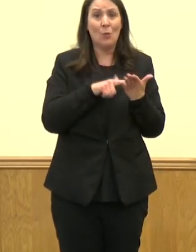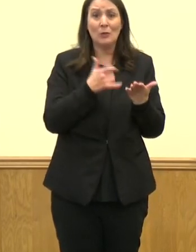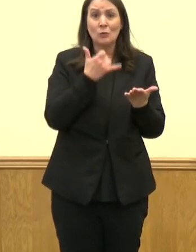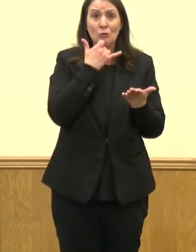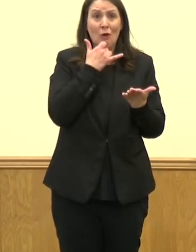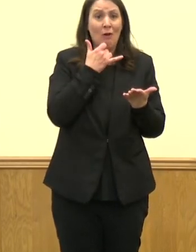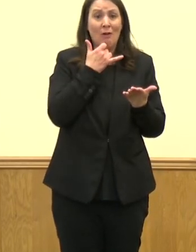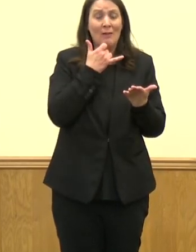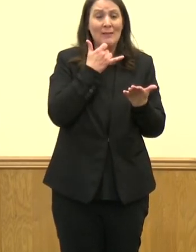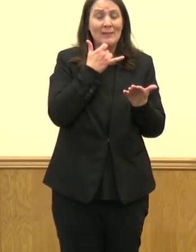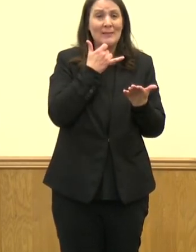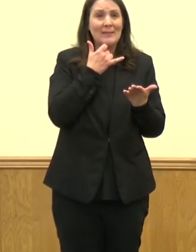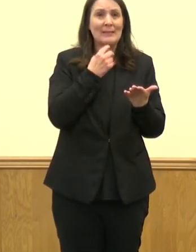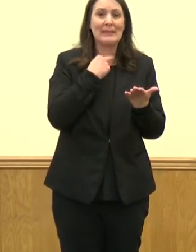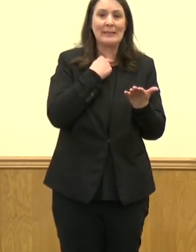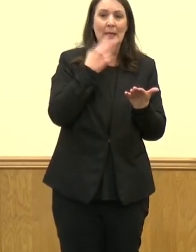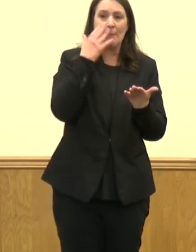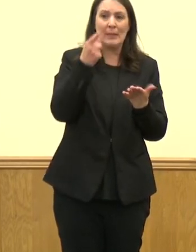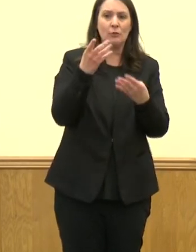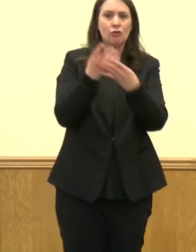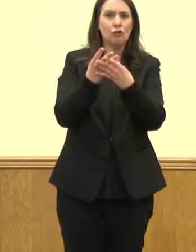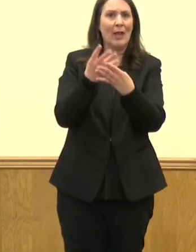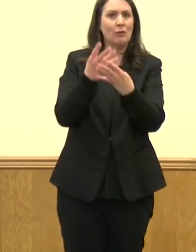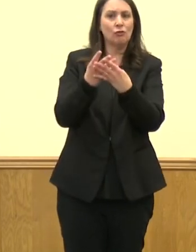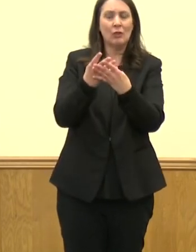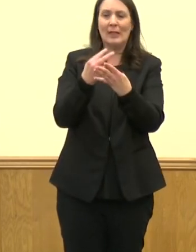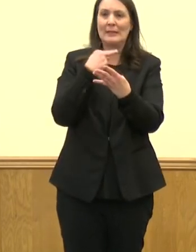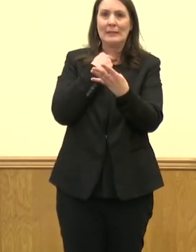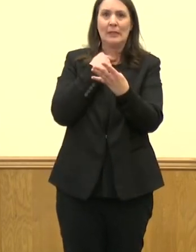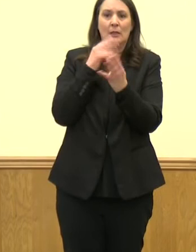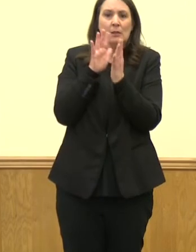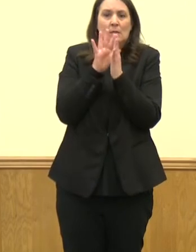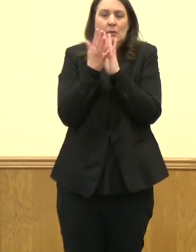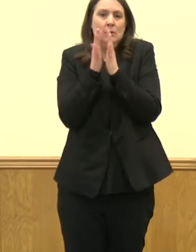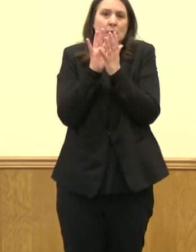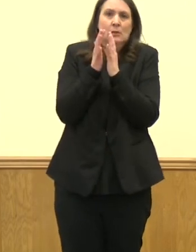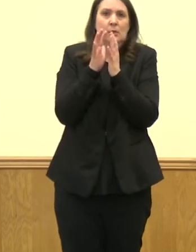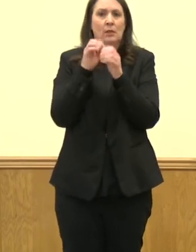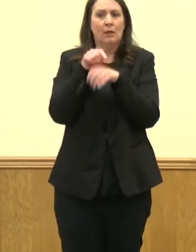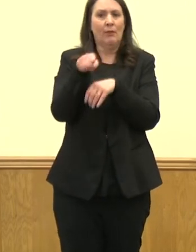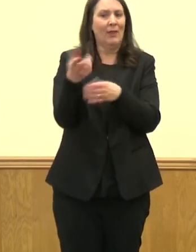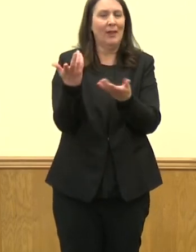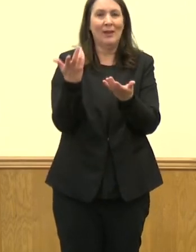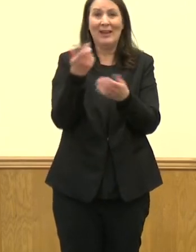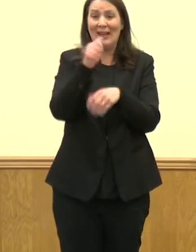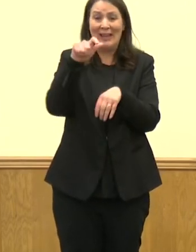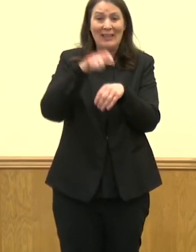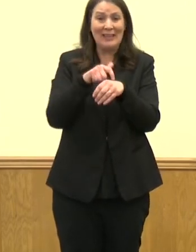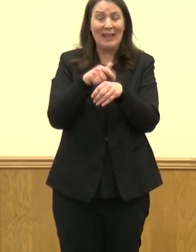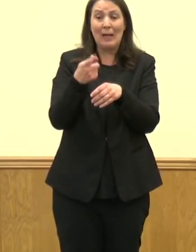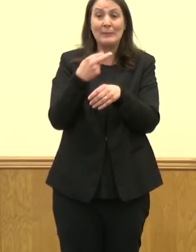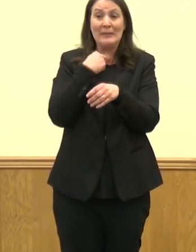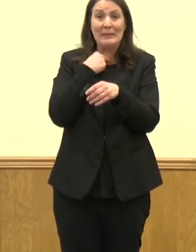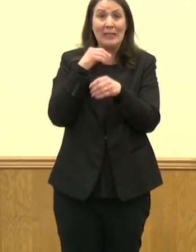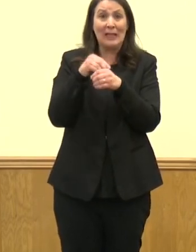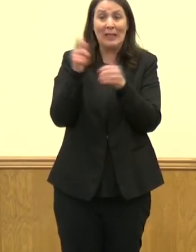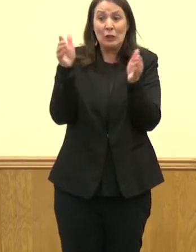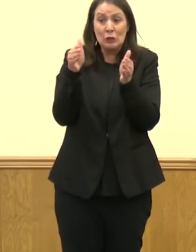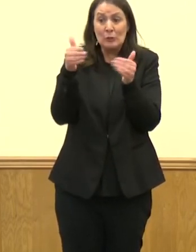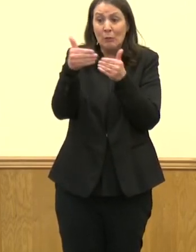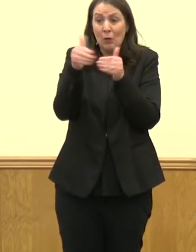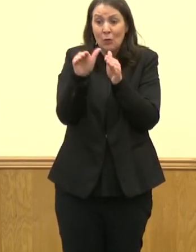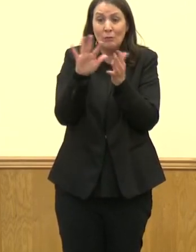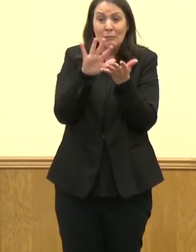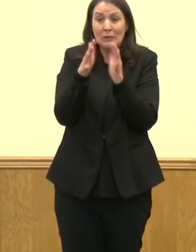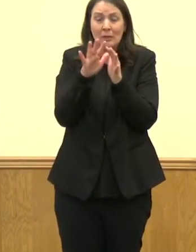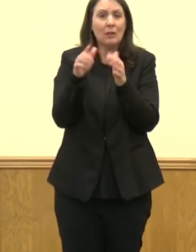jail and it's a congregate living setting that people live in close proximity to. And so with any type of congregate setting, that's going to be always high risk, whether